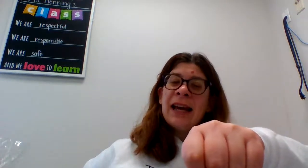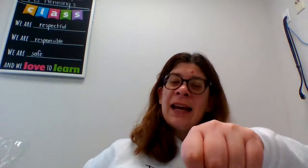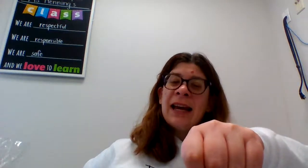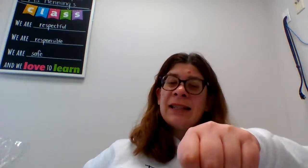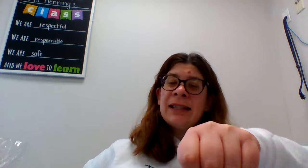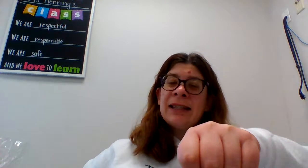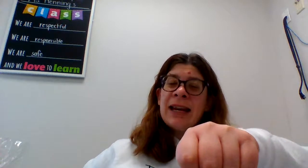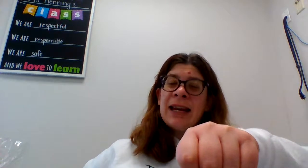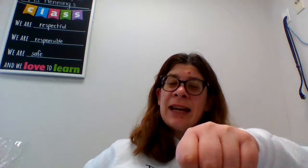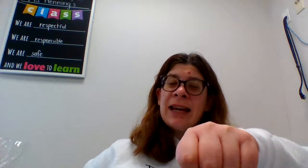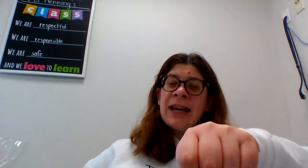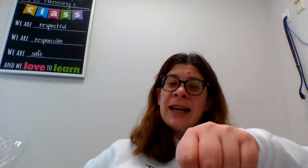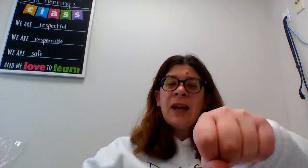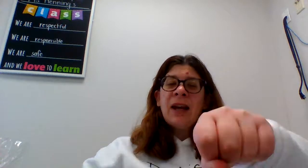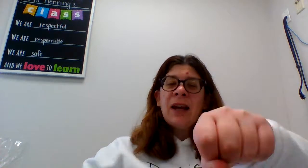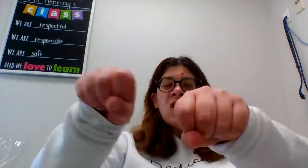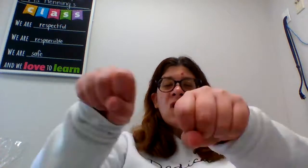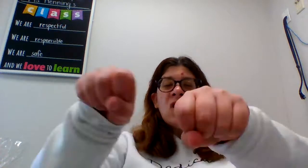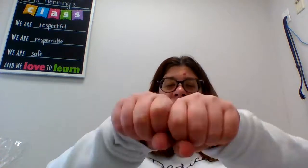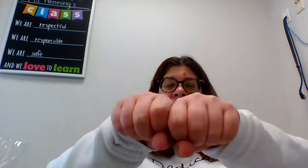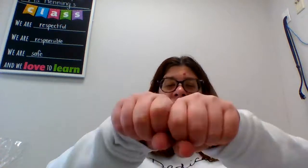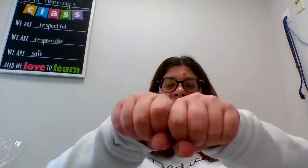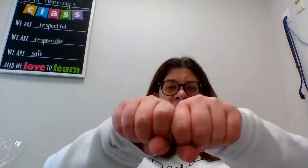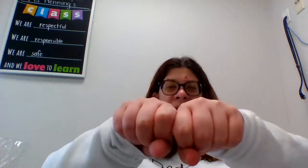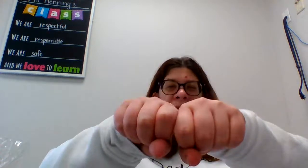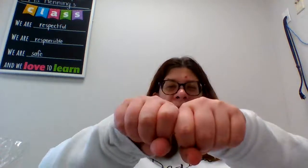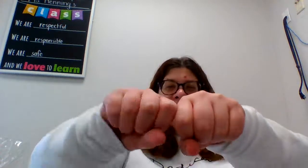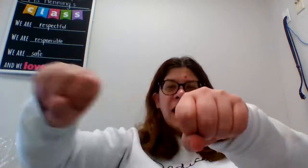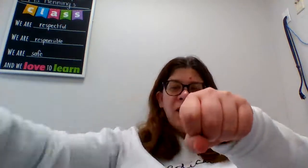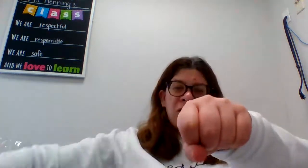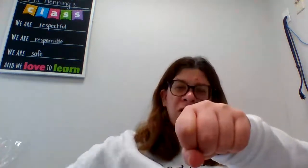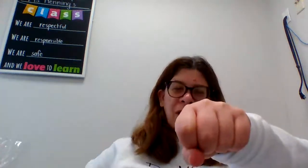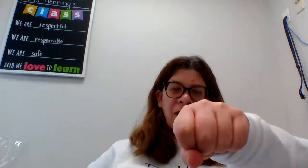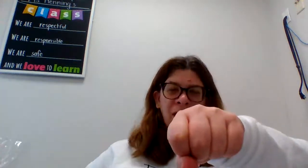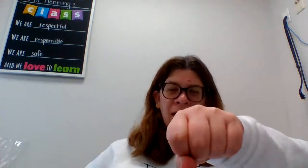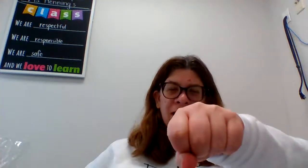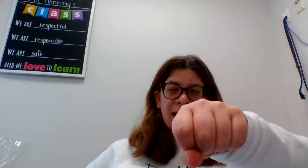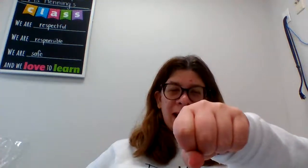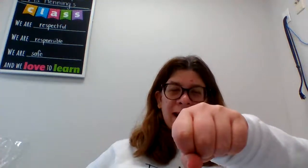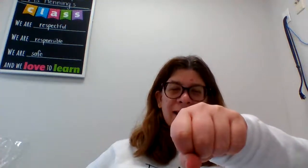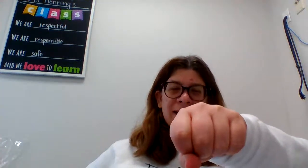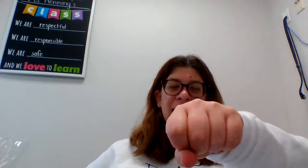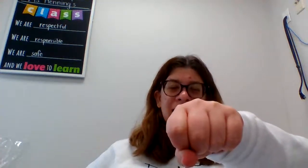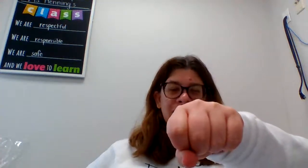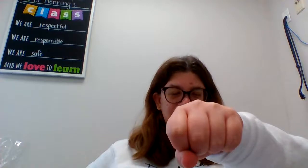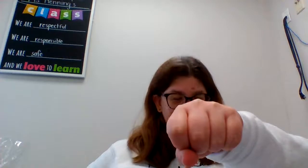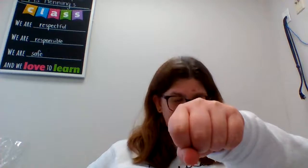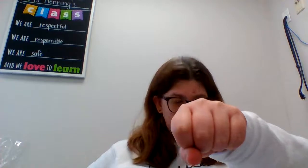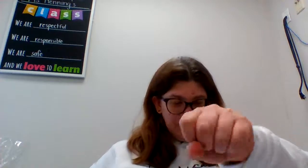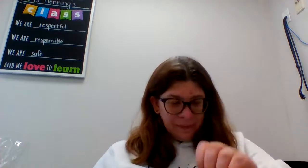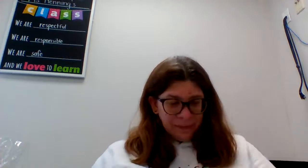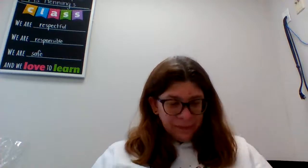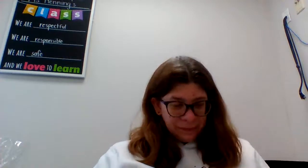sti thirsty without thir is sti